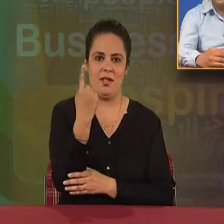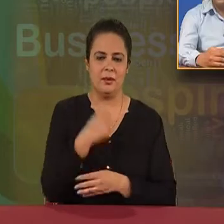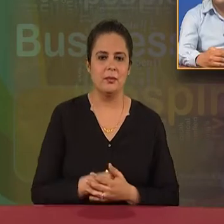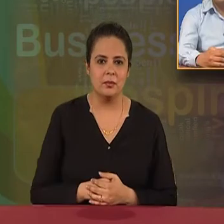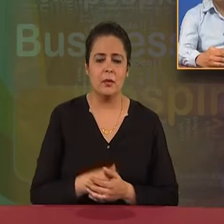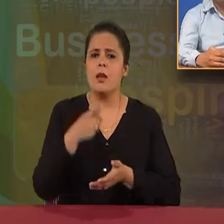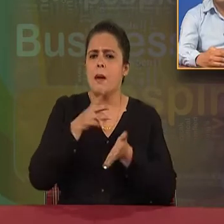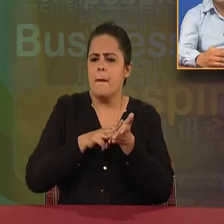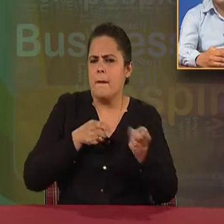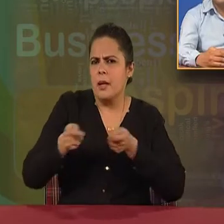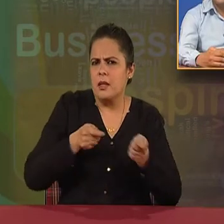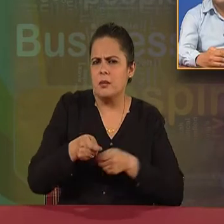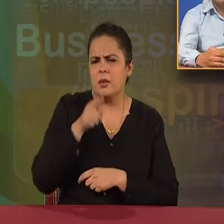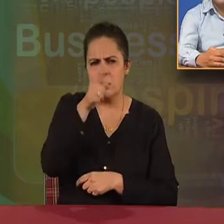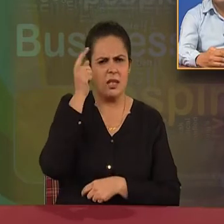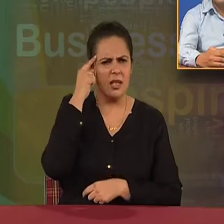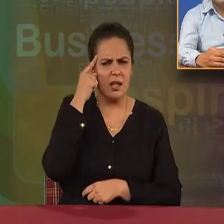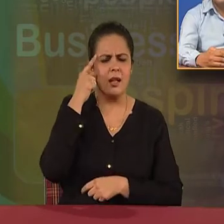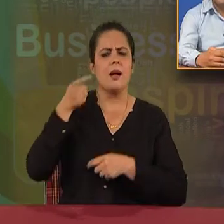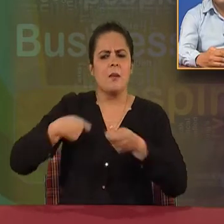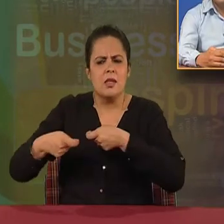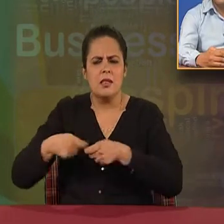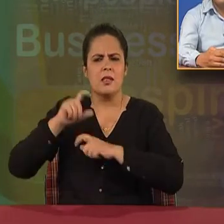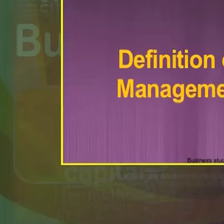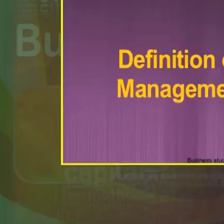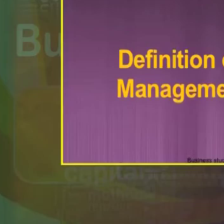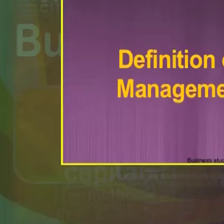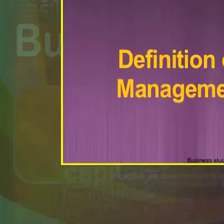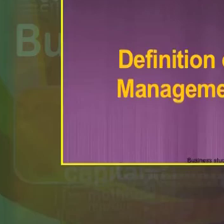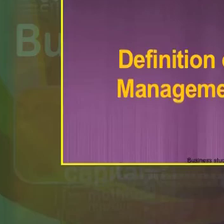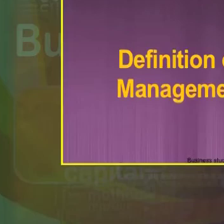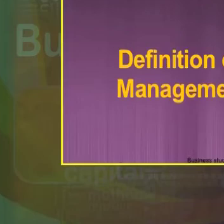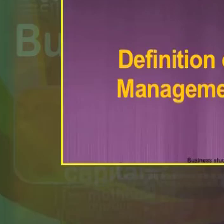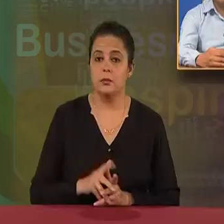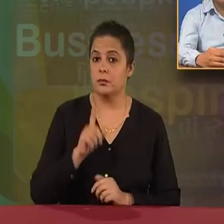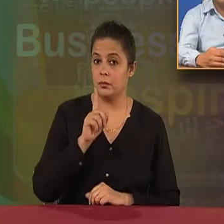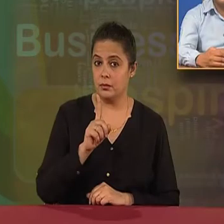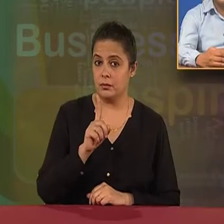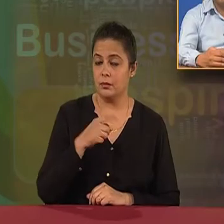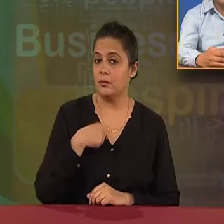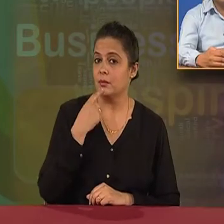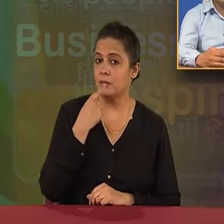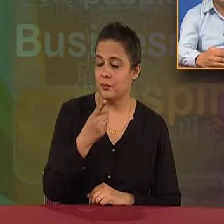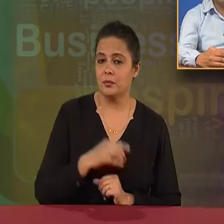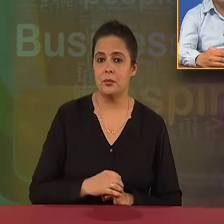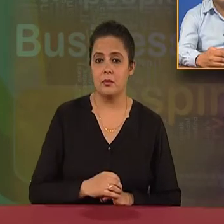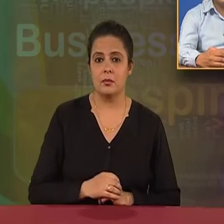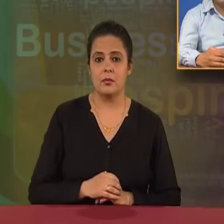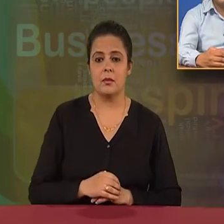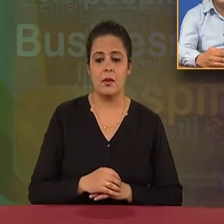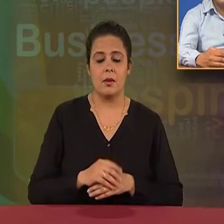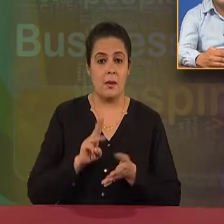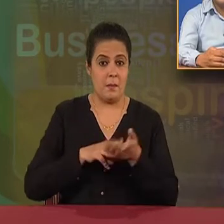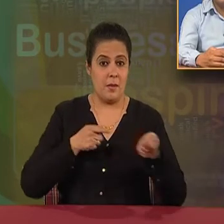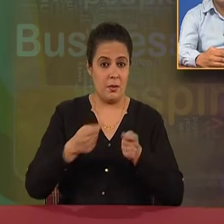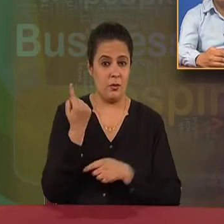people. You may be thinking that management is only required in business organizations. But let me tell you, it